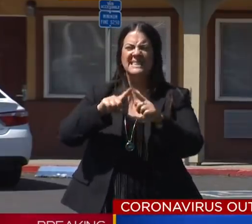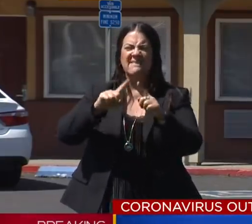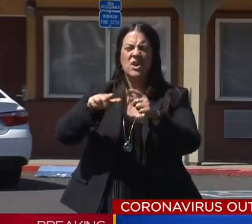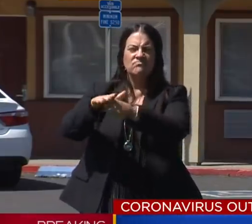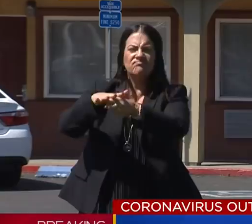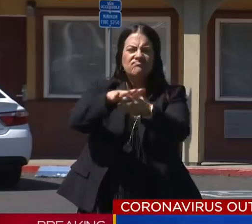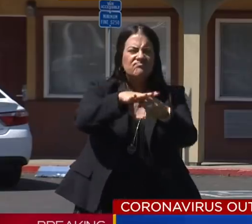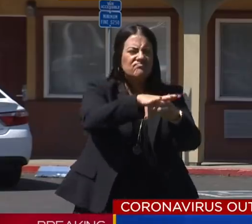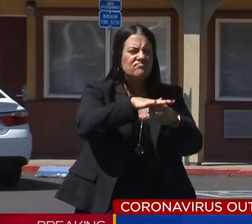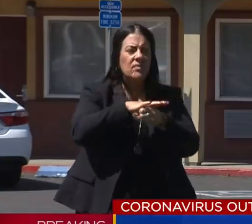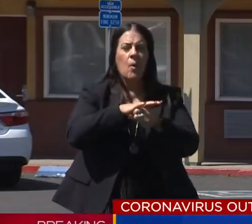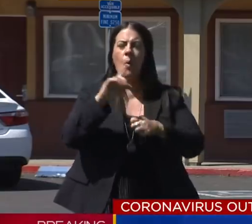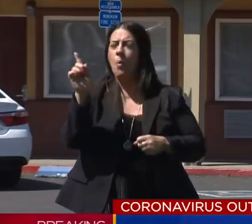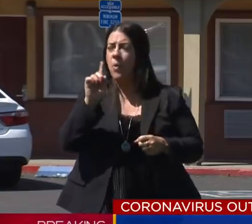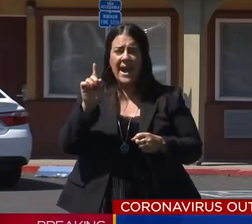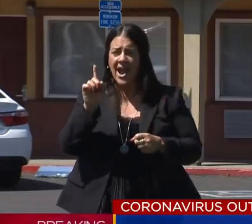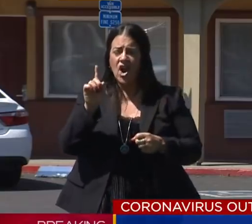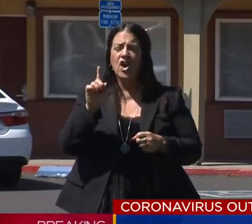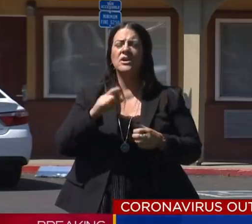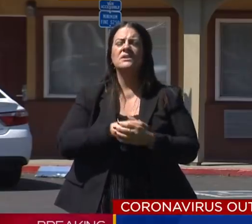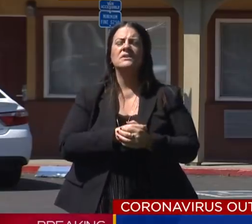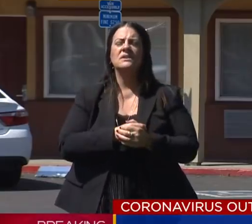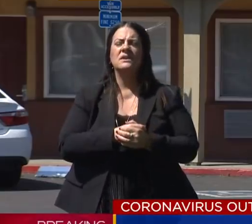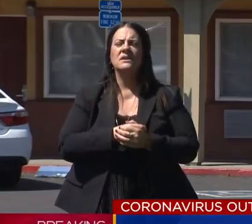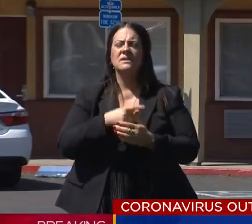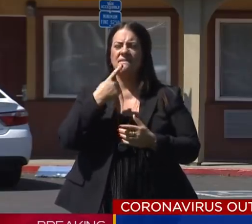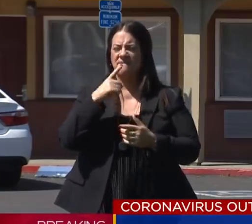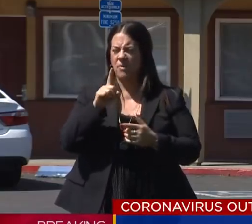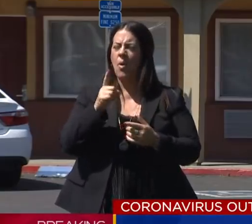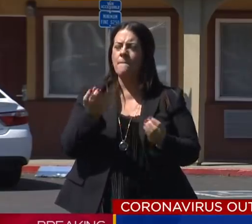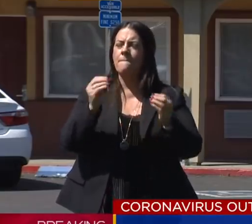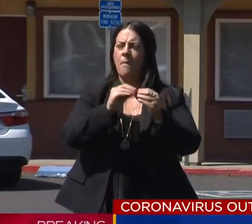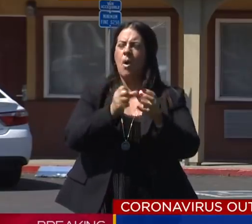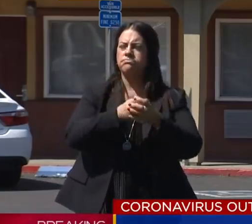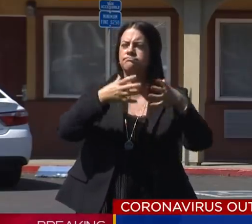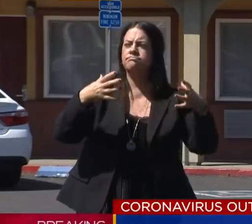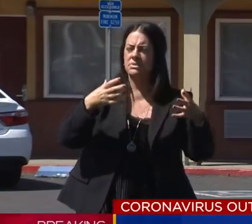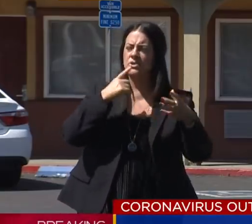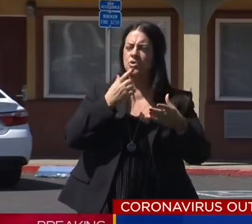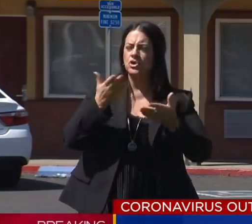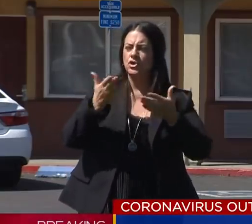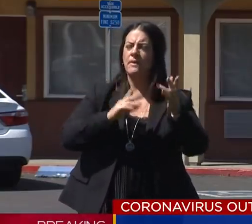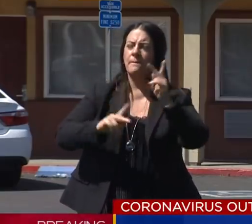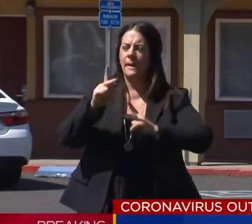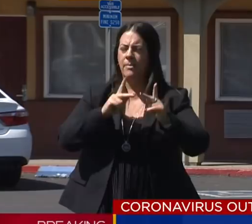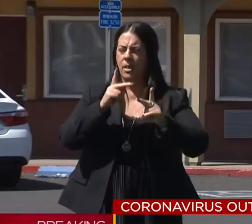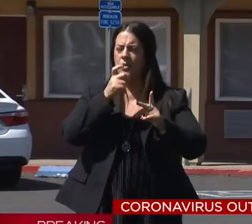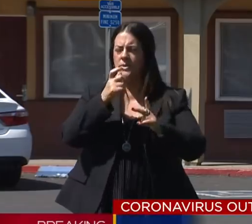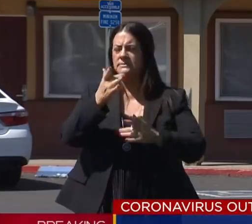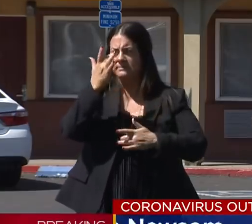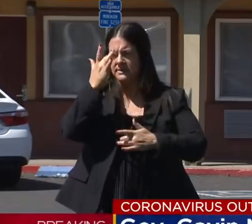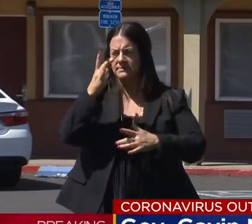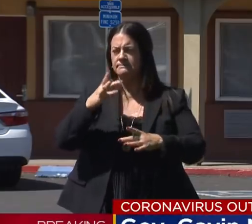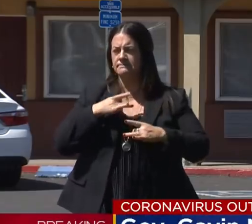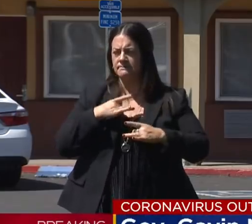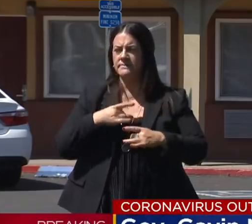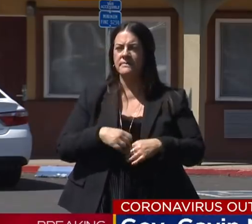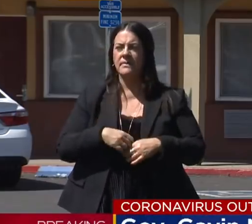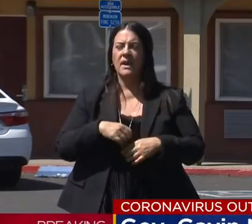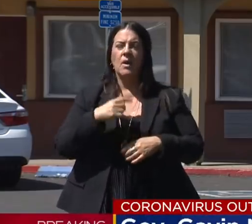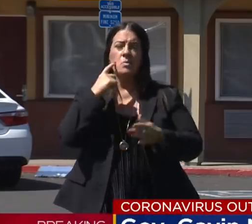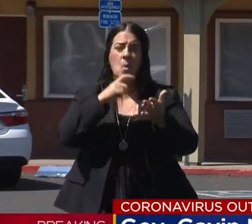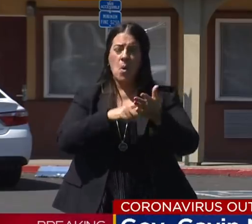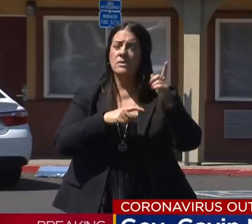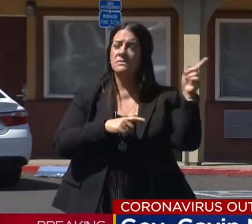nearby the sleep train arena, and we're actually beginning the construction today on that project. All throughout the state of